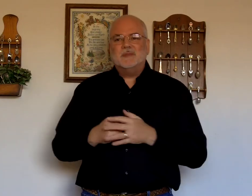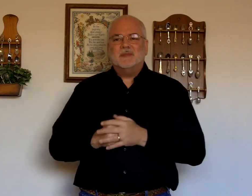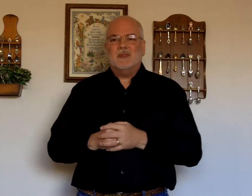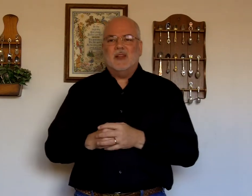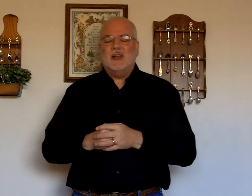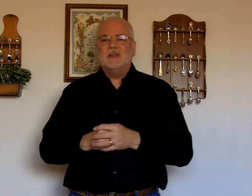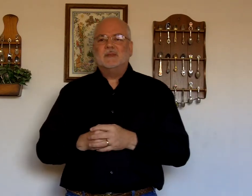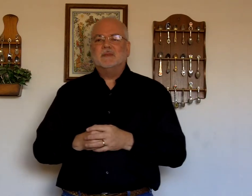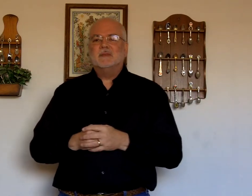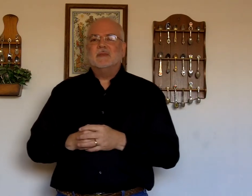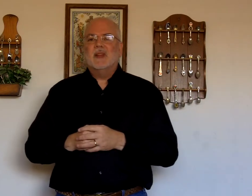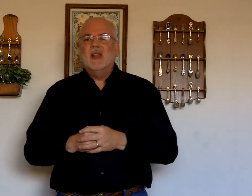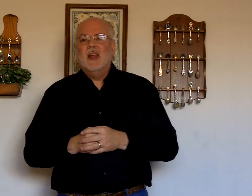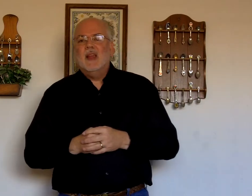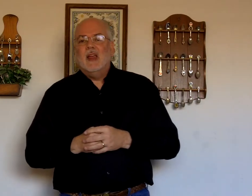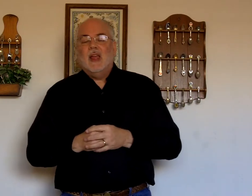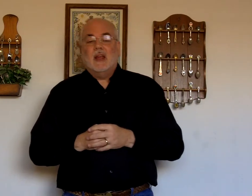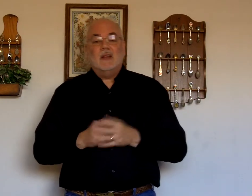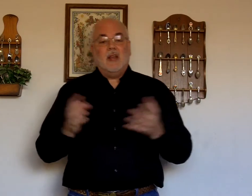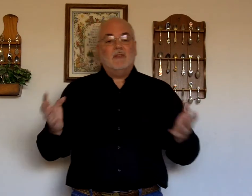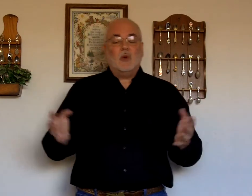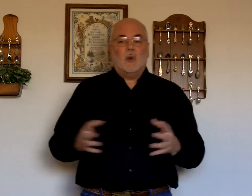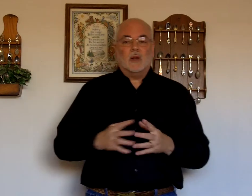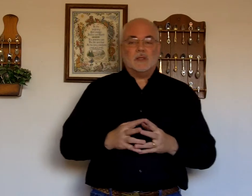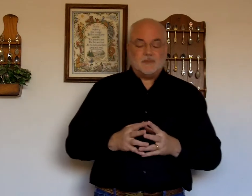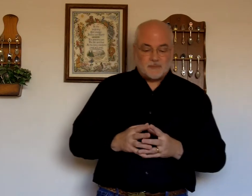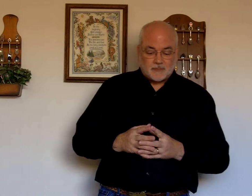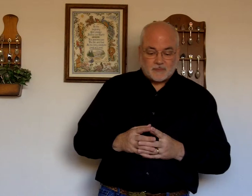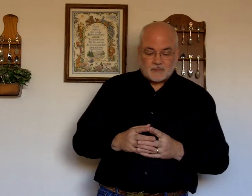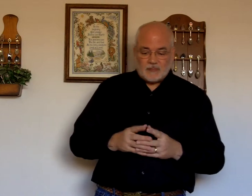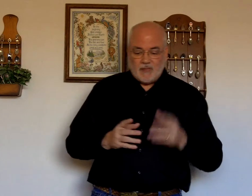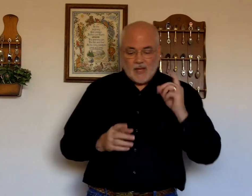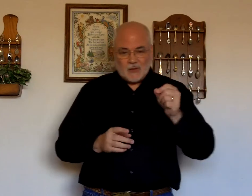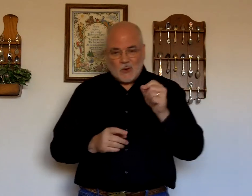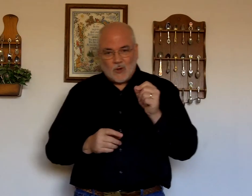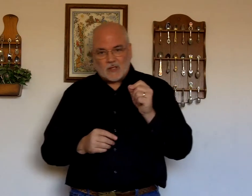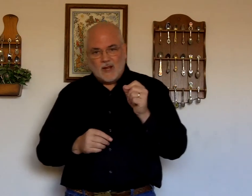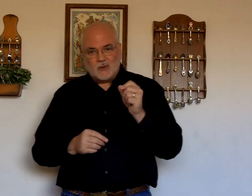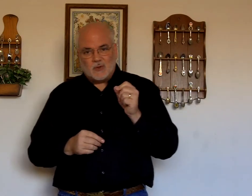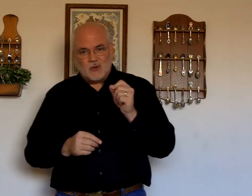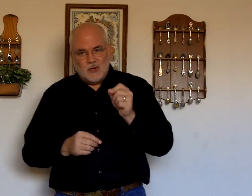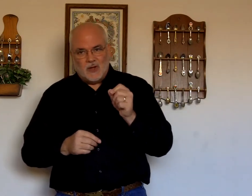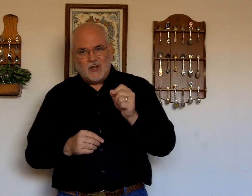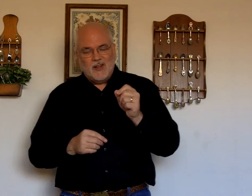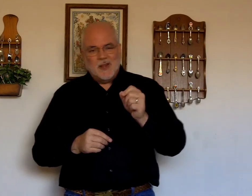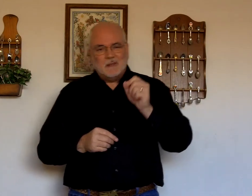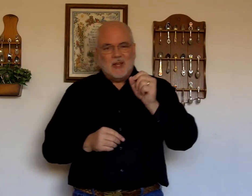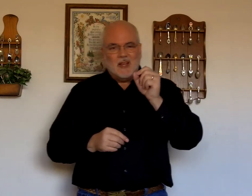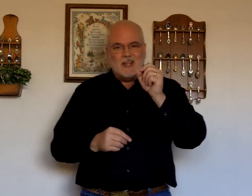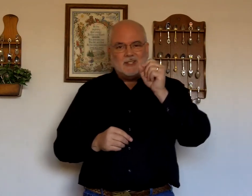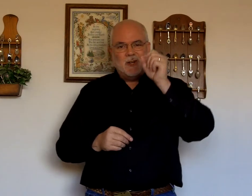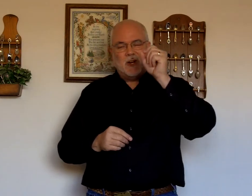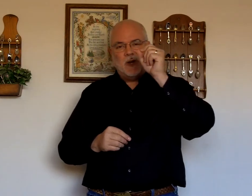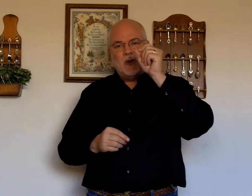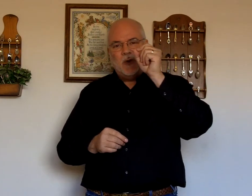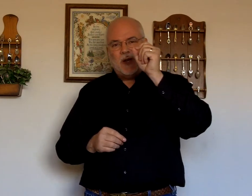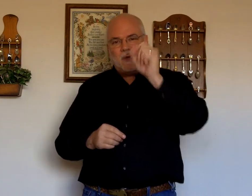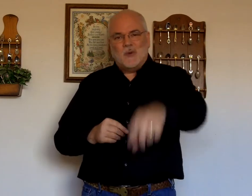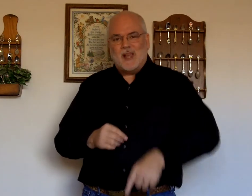And. Okay. And then you have the chorus. Get the chorus down. Good. Because. You're going to do it. Twice.